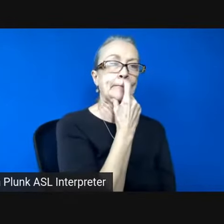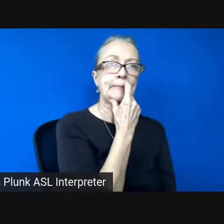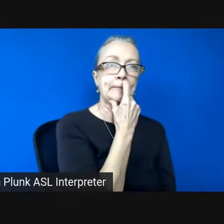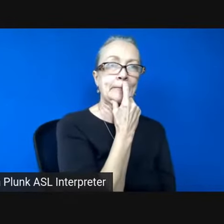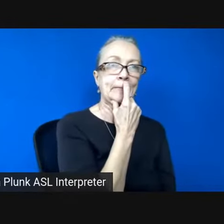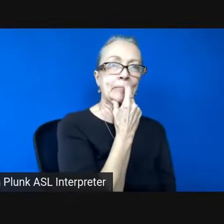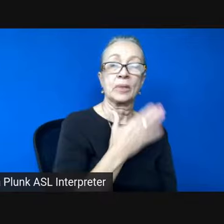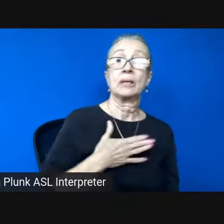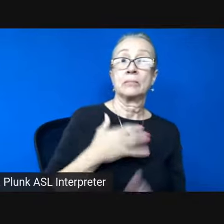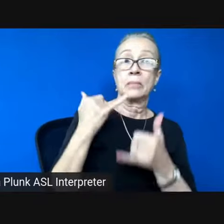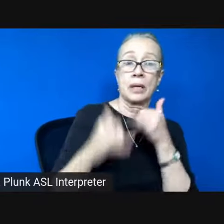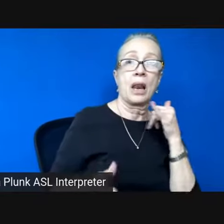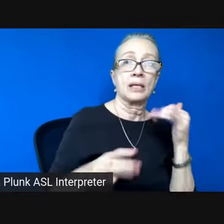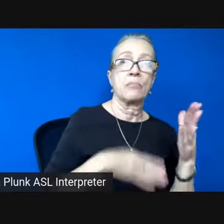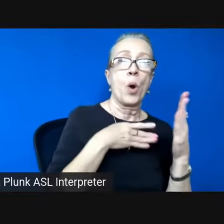my last poem